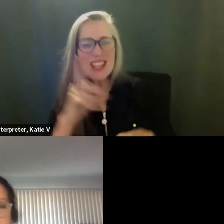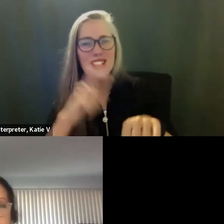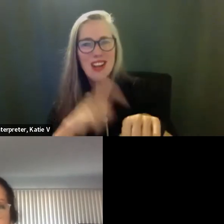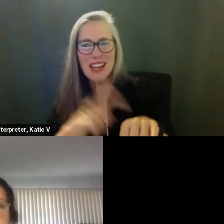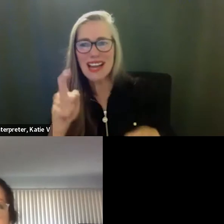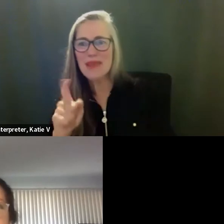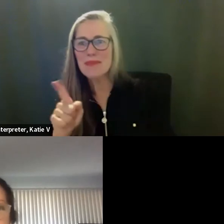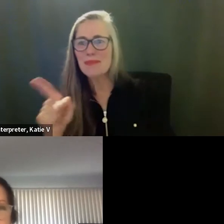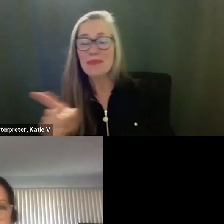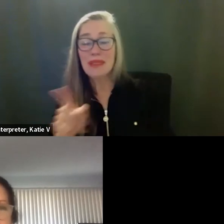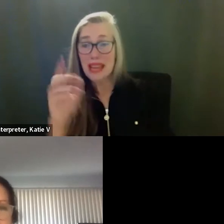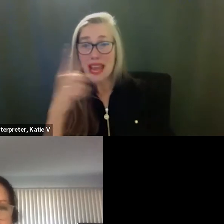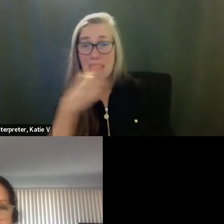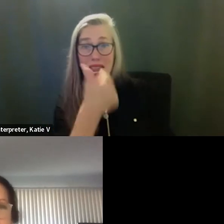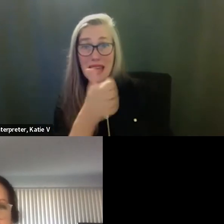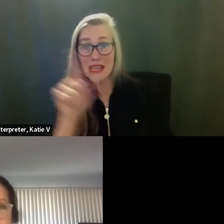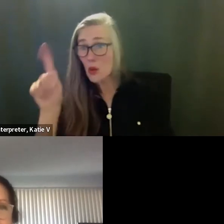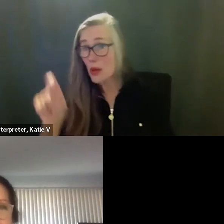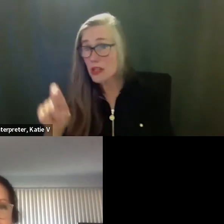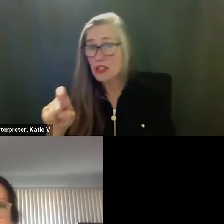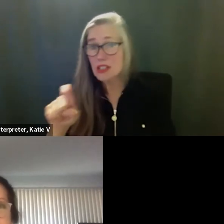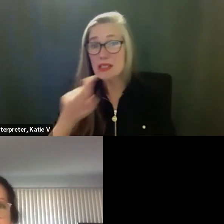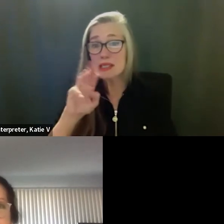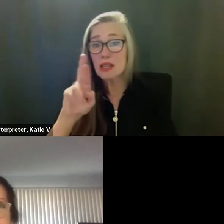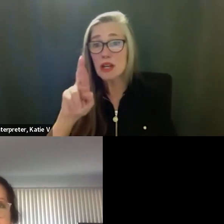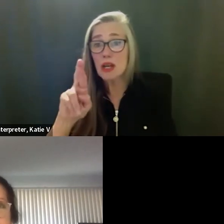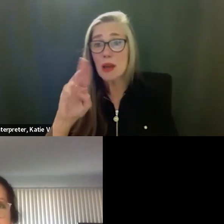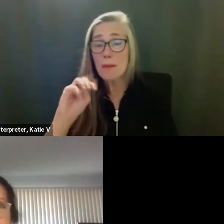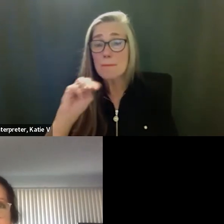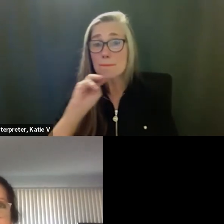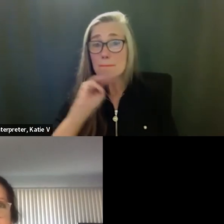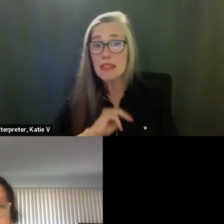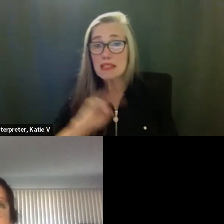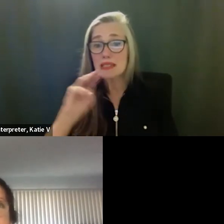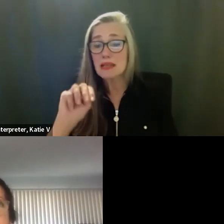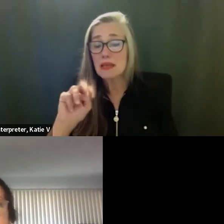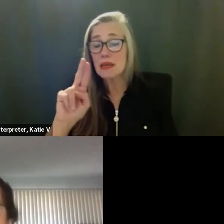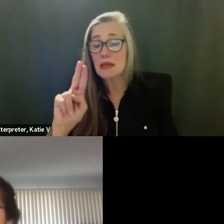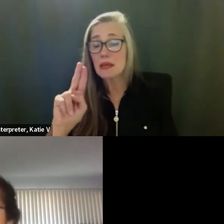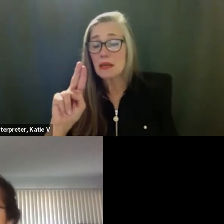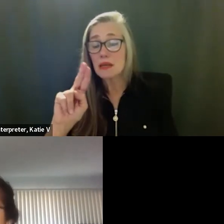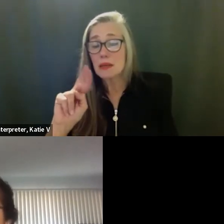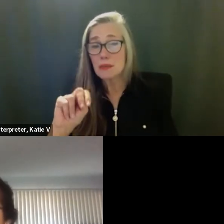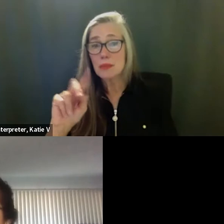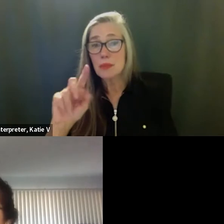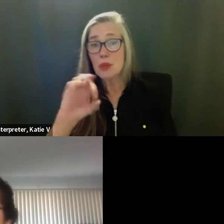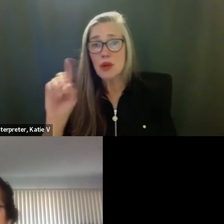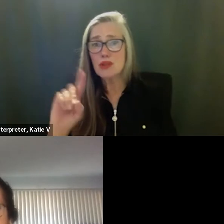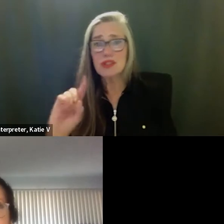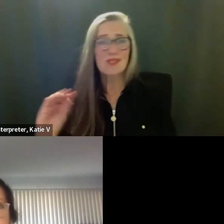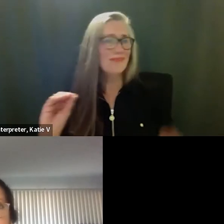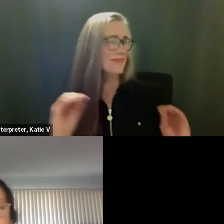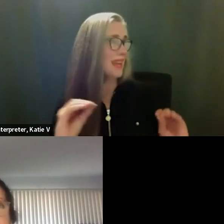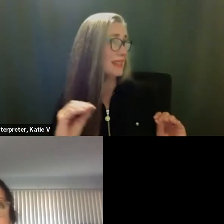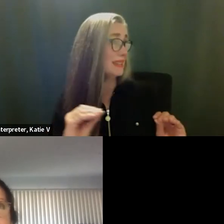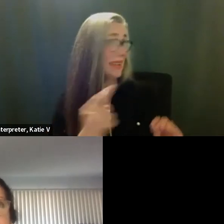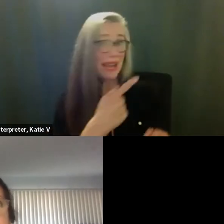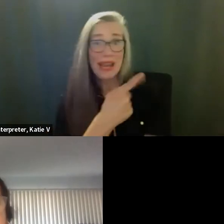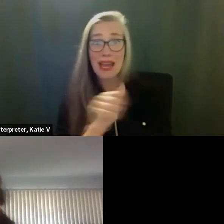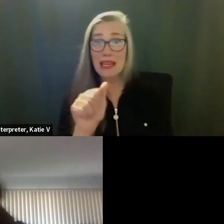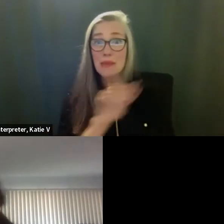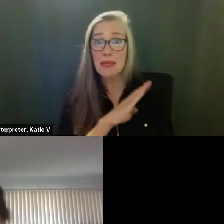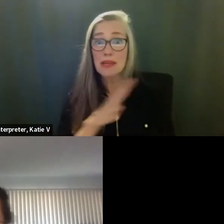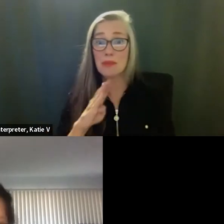No, I don't. Thank you. Ms. Simms-Milton. Board members in the room. Any questions or comments? Just, uh,